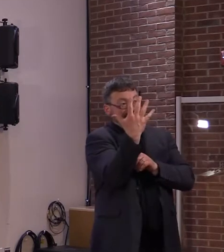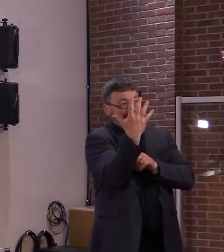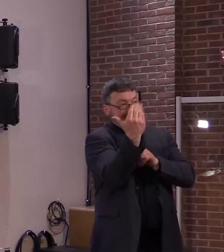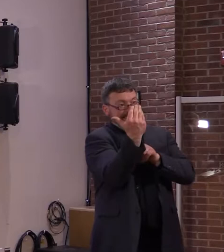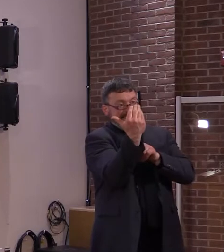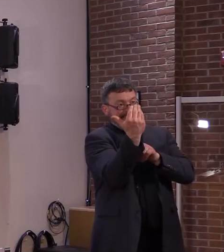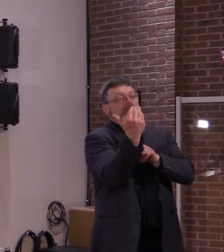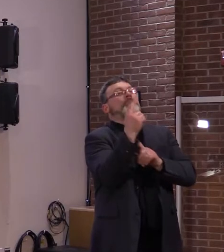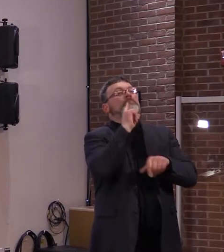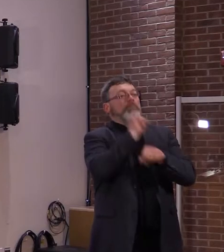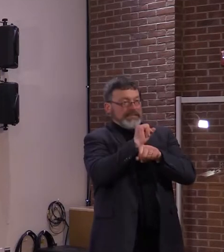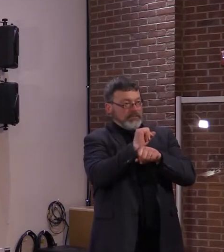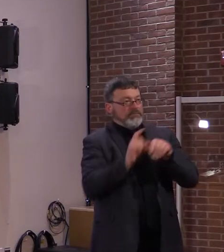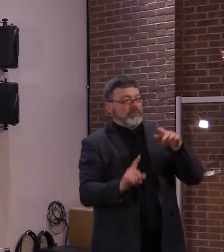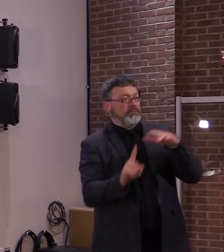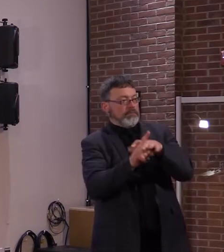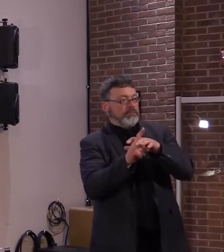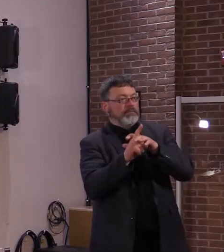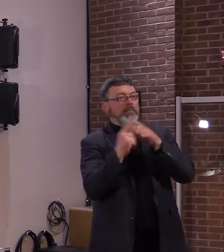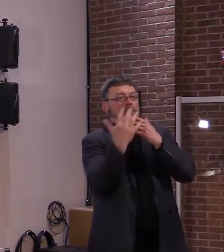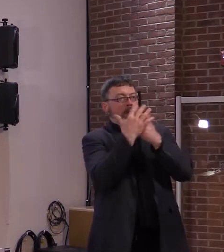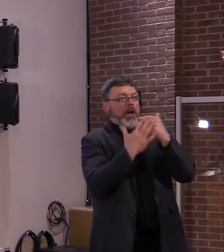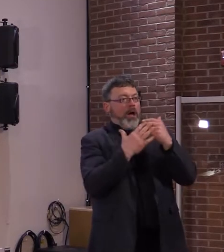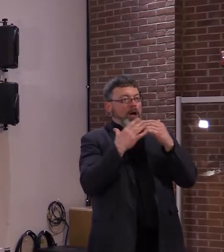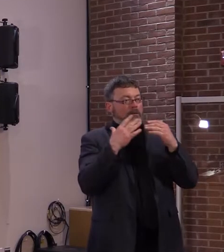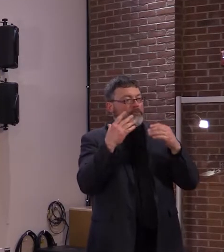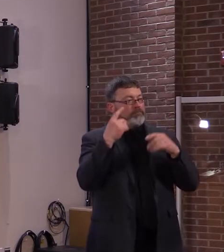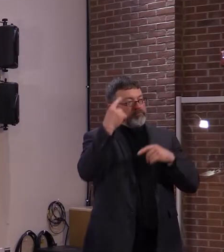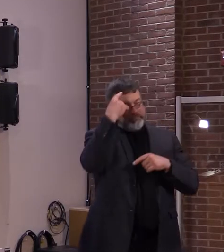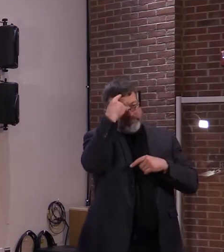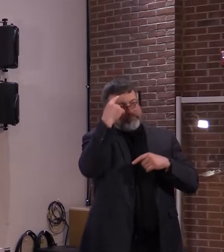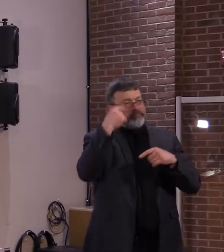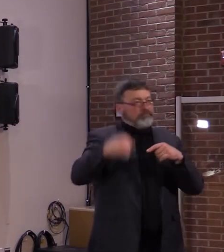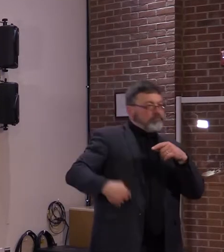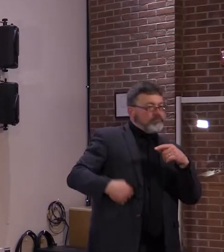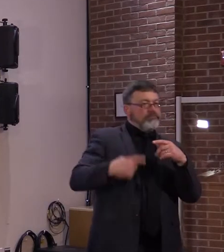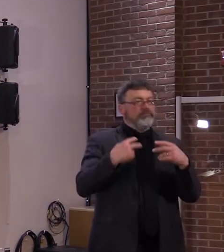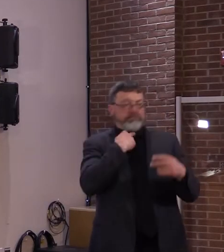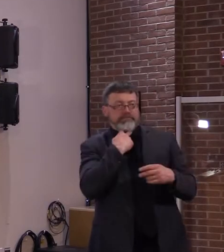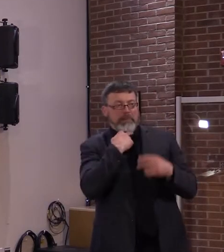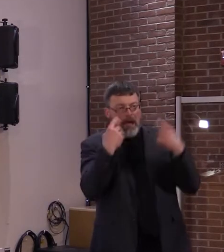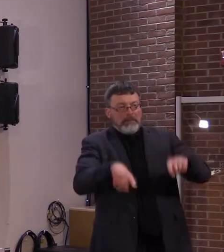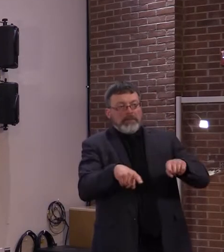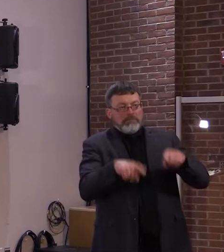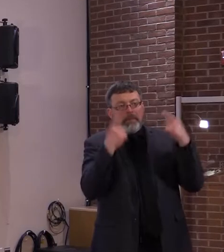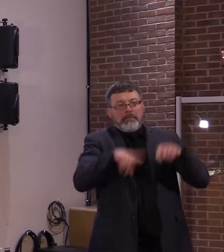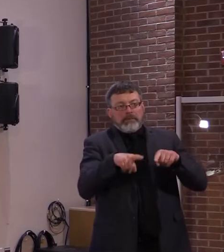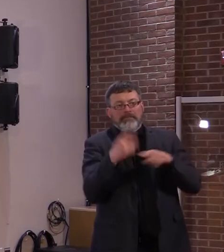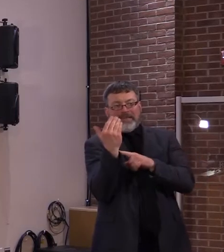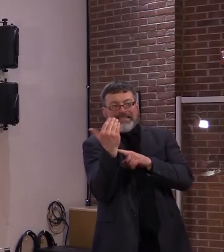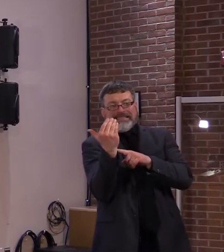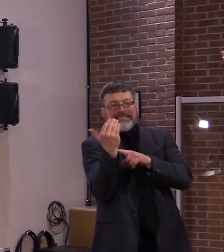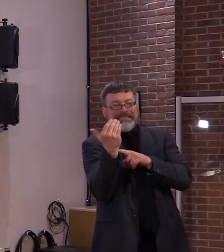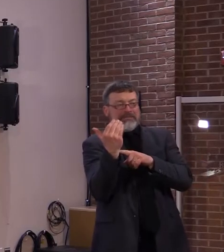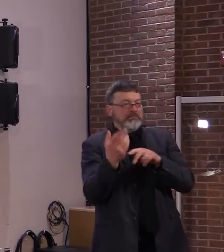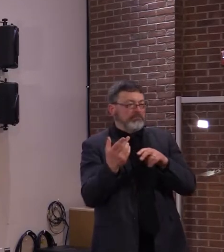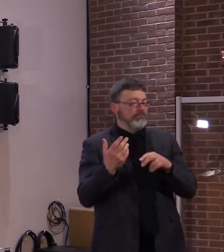and thrombocytopenia syndrome, TTS, including the original six reported cases.